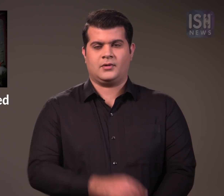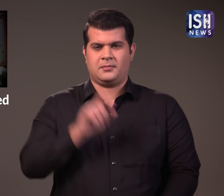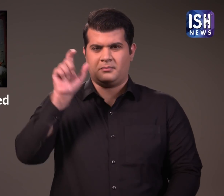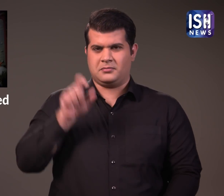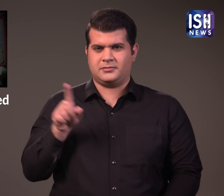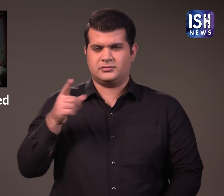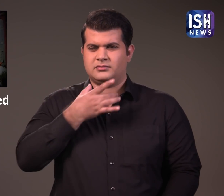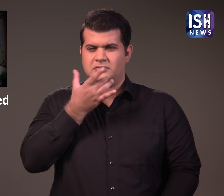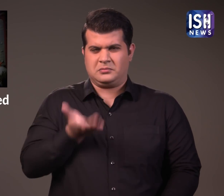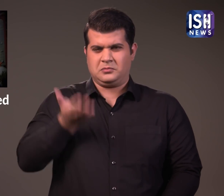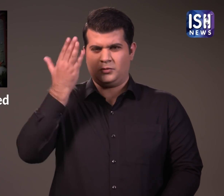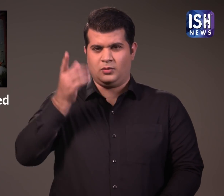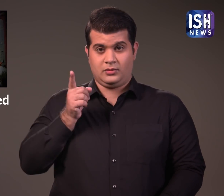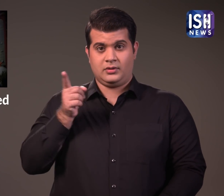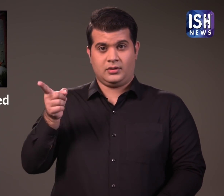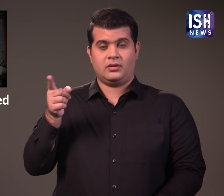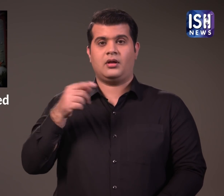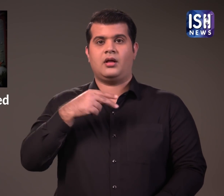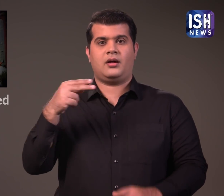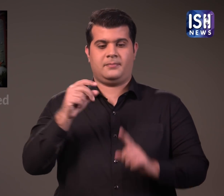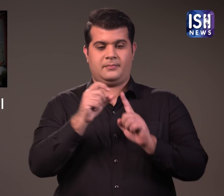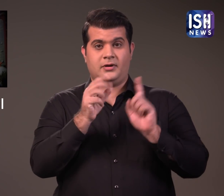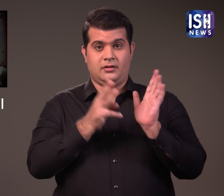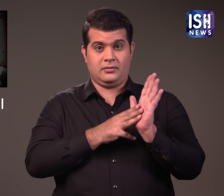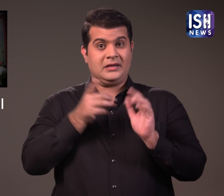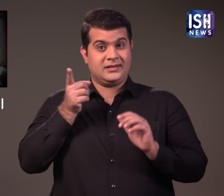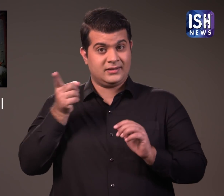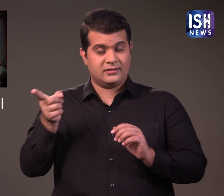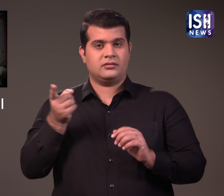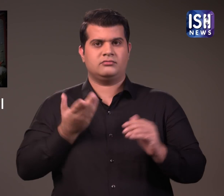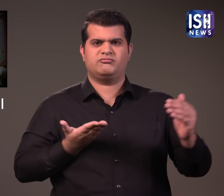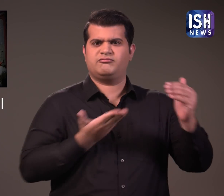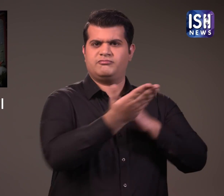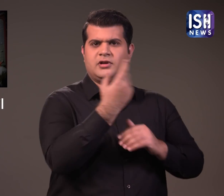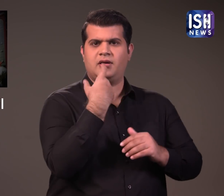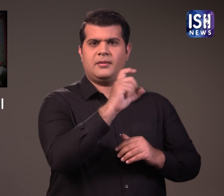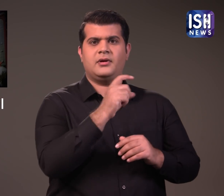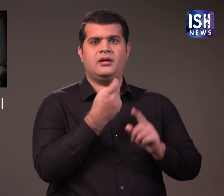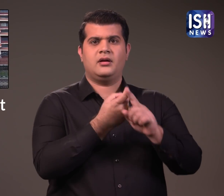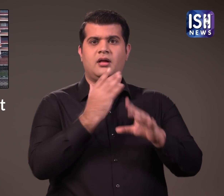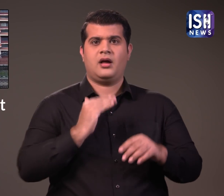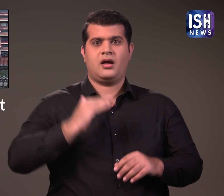A senior citizen, Peter Mayali Parampil, had filed a case in the Kerala High Court,